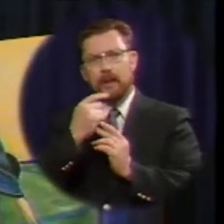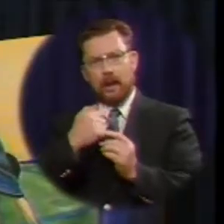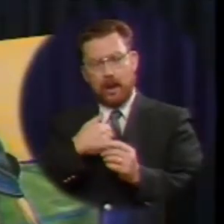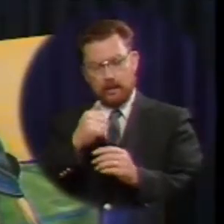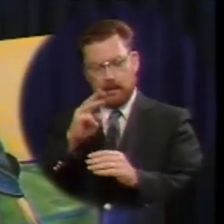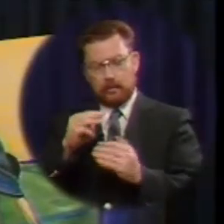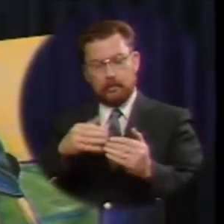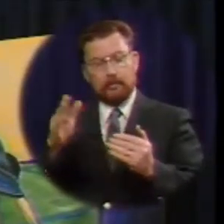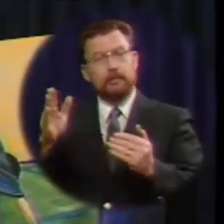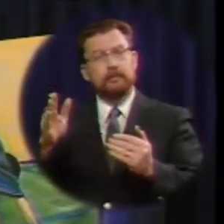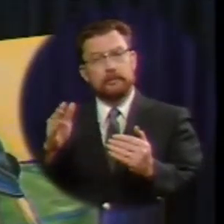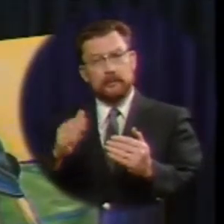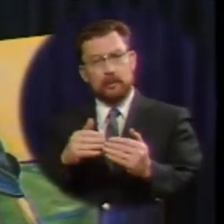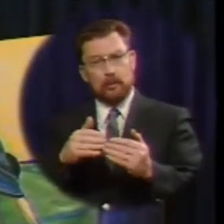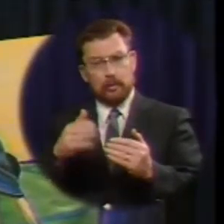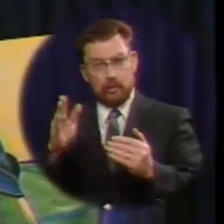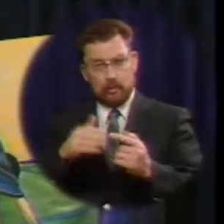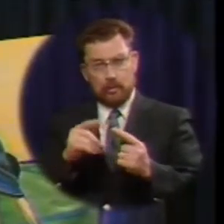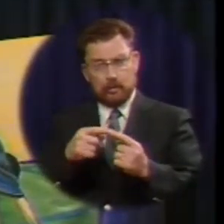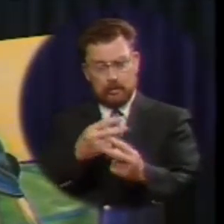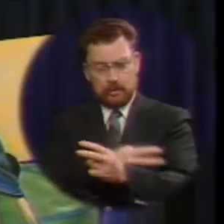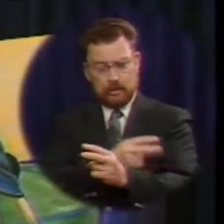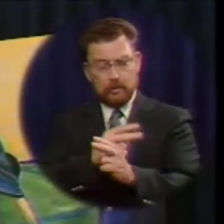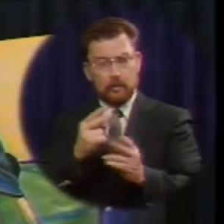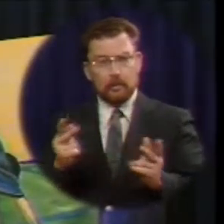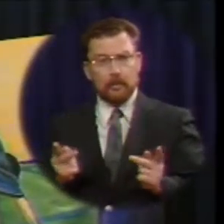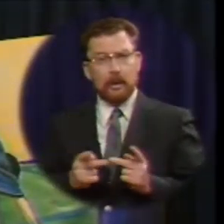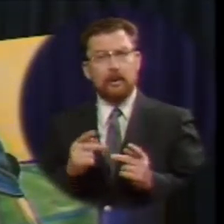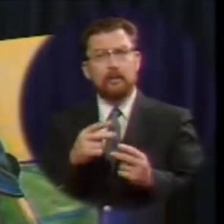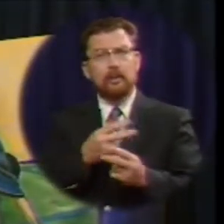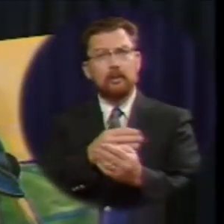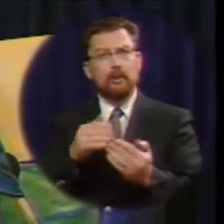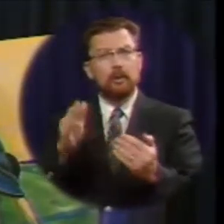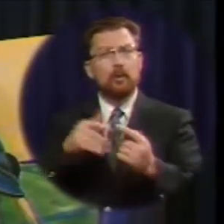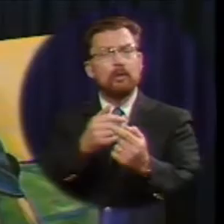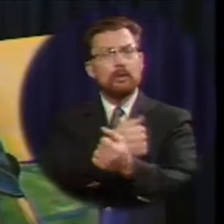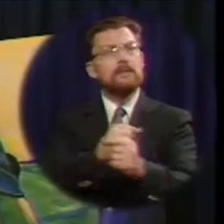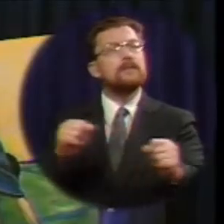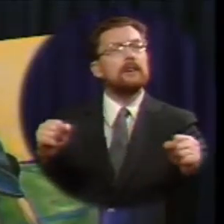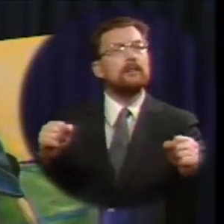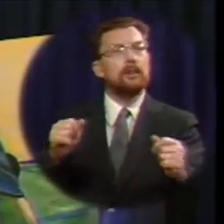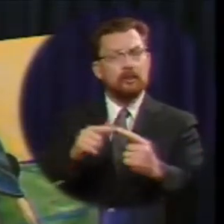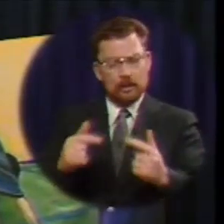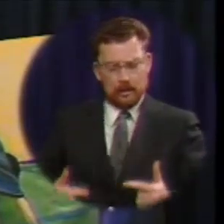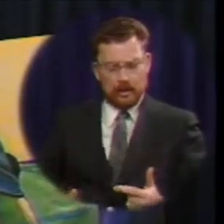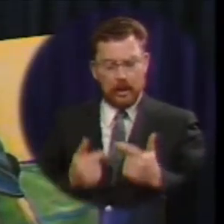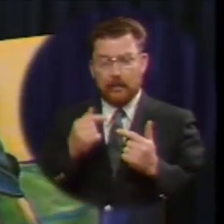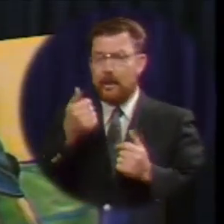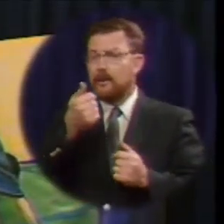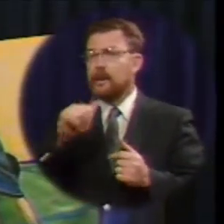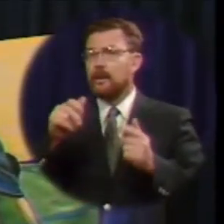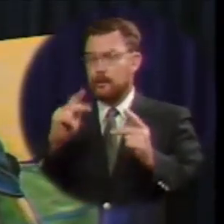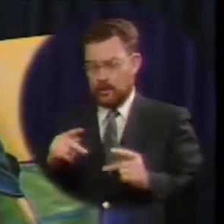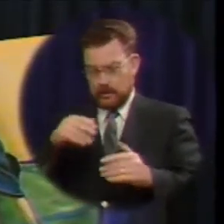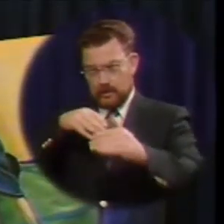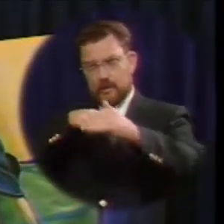door the door to the sheepfold the door to safety the door to life by me if any man enter in